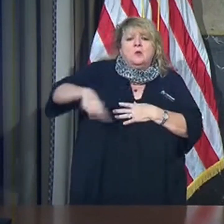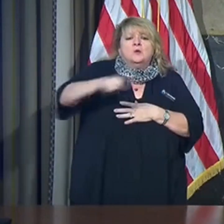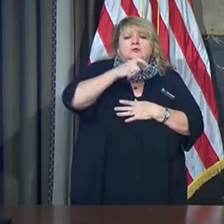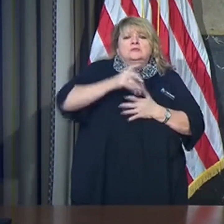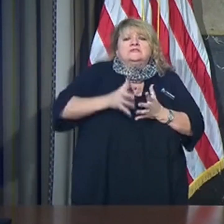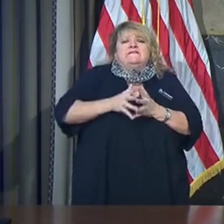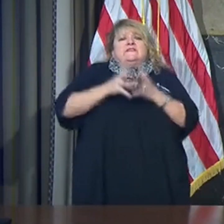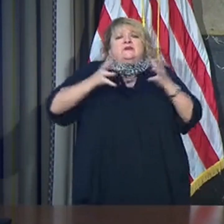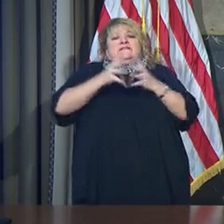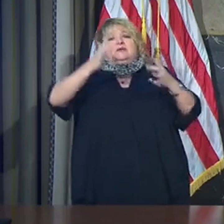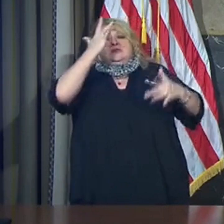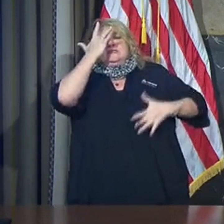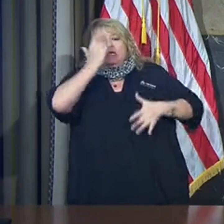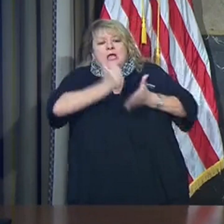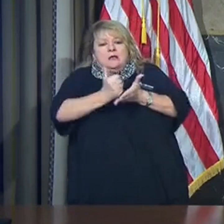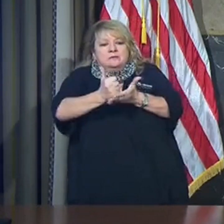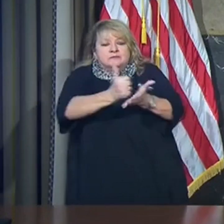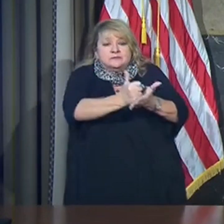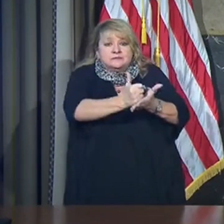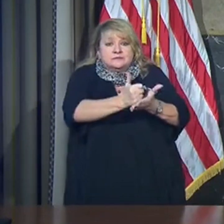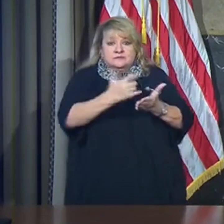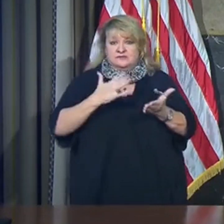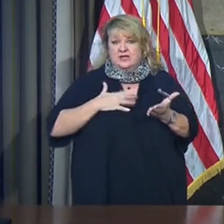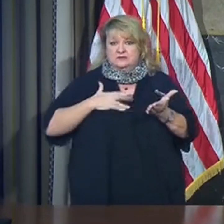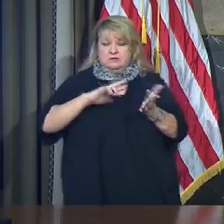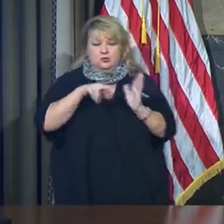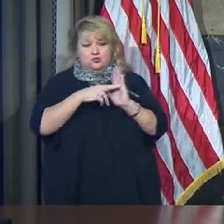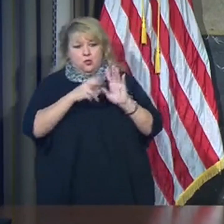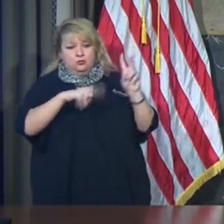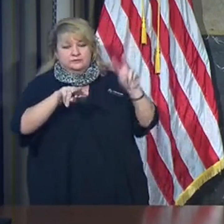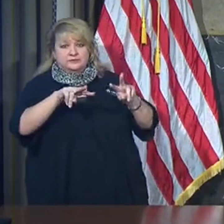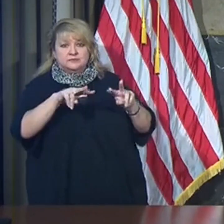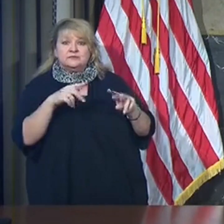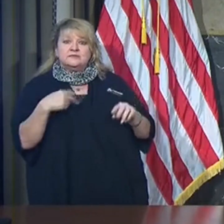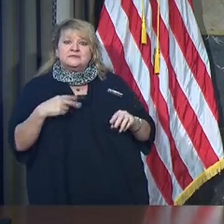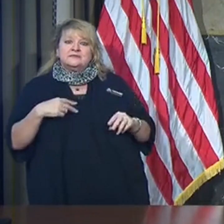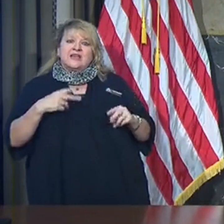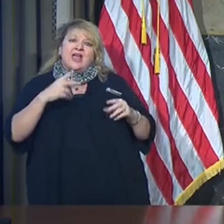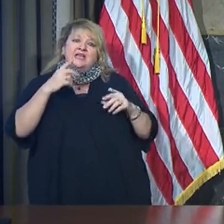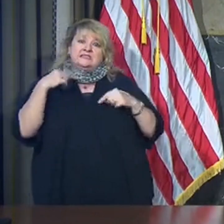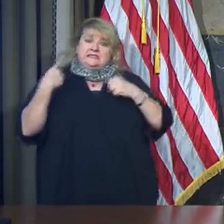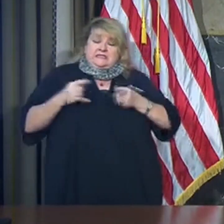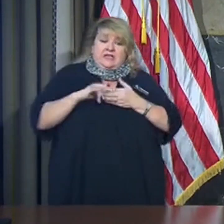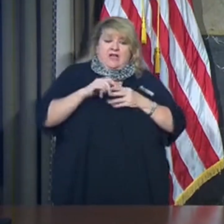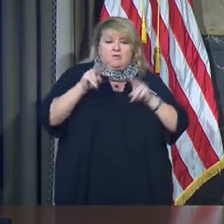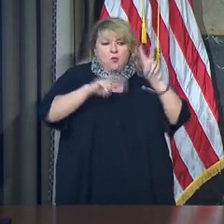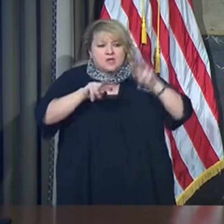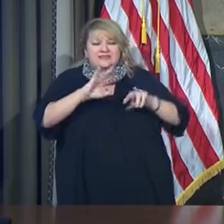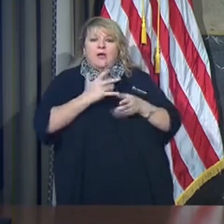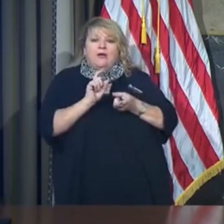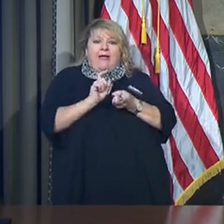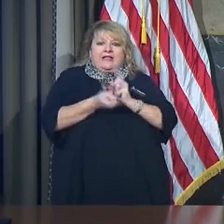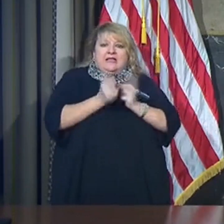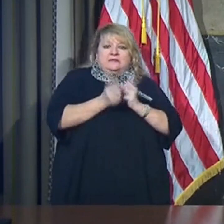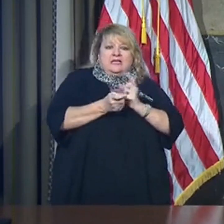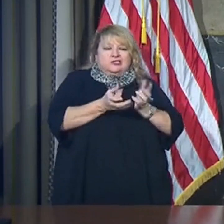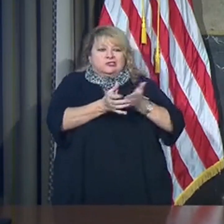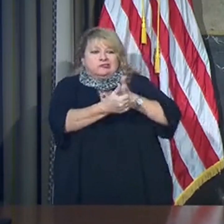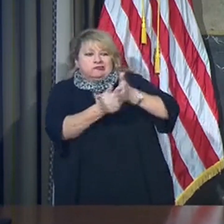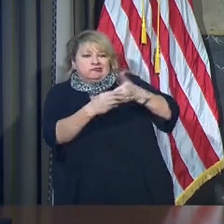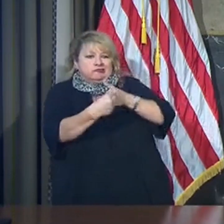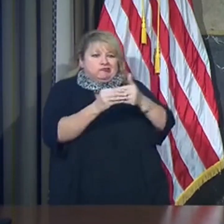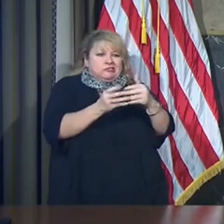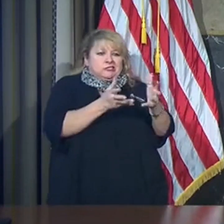In that role, I've witnessed our adaptation to the disease. I've witnessed us work together with colleagues around the